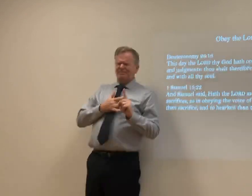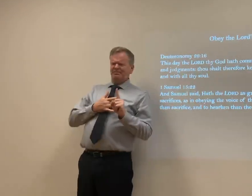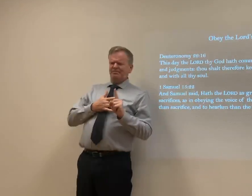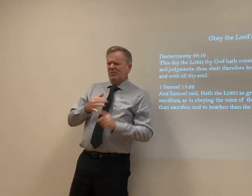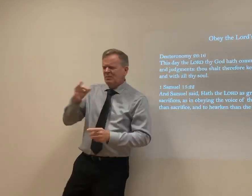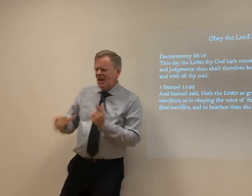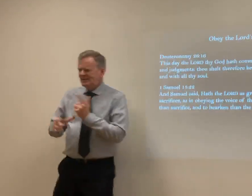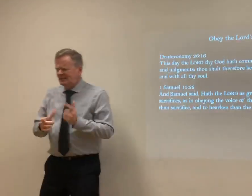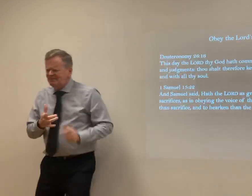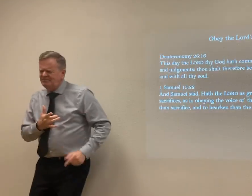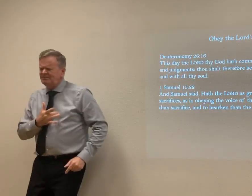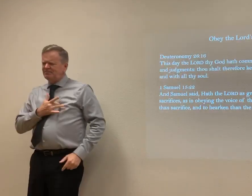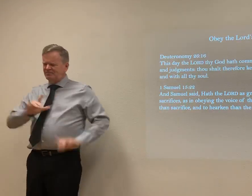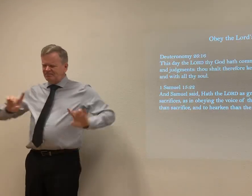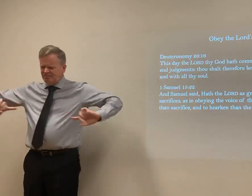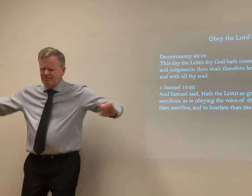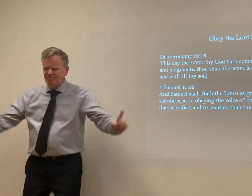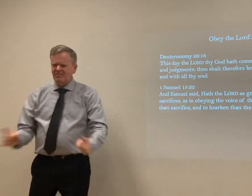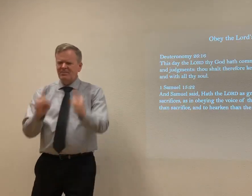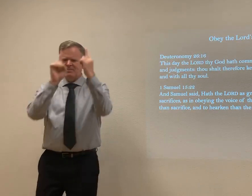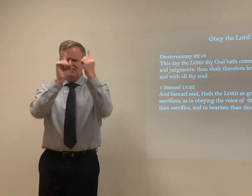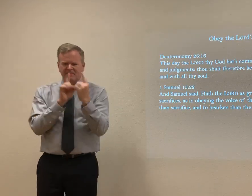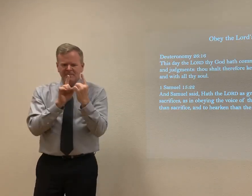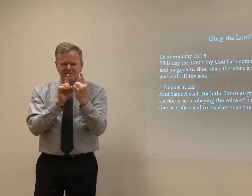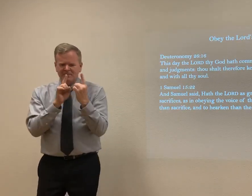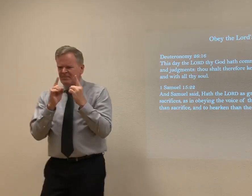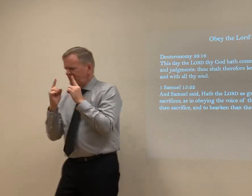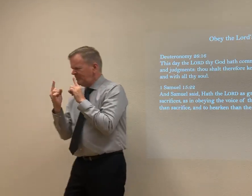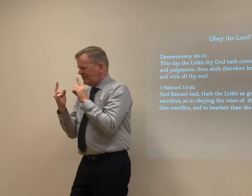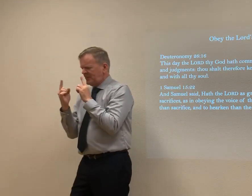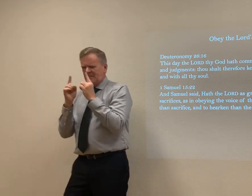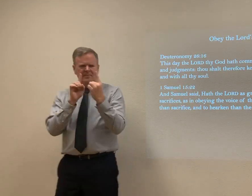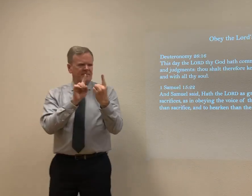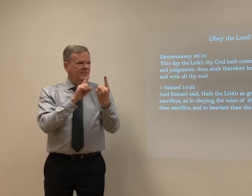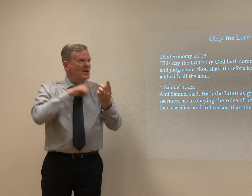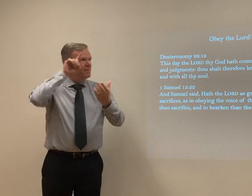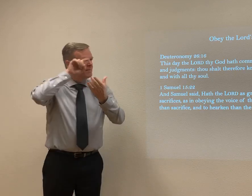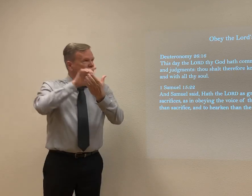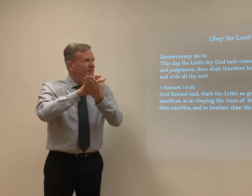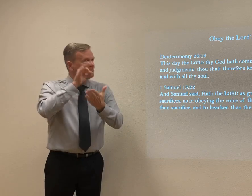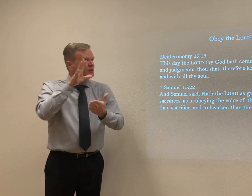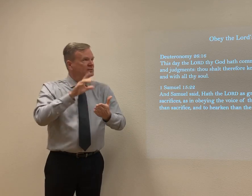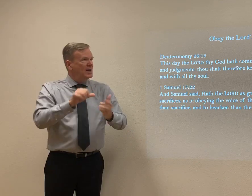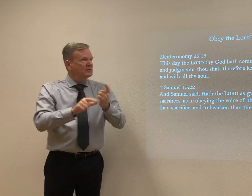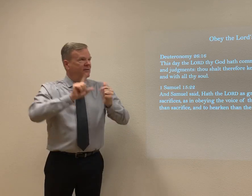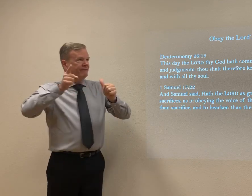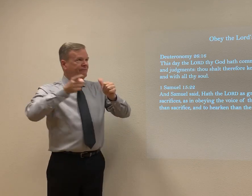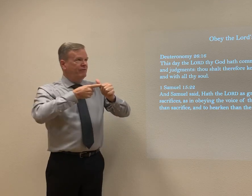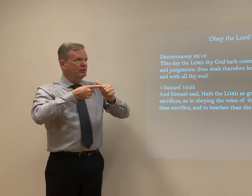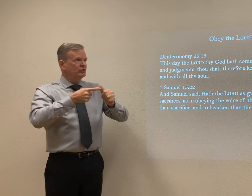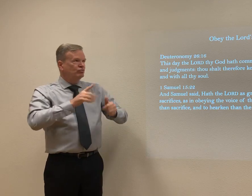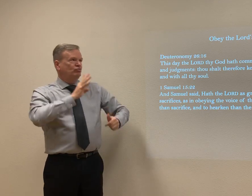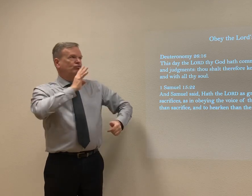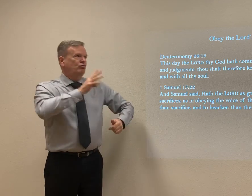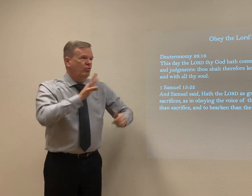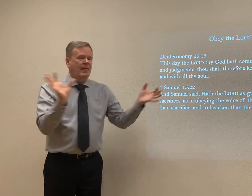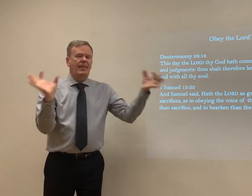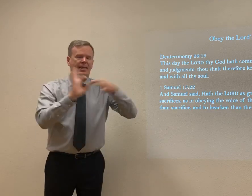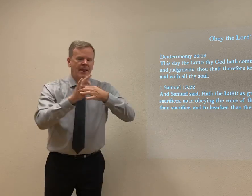The pastor feels, hey, I need to tell the pastor's assistant about God's calling on him. And the pastor's assistant says, I need to talk to my pastor about God's calling on me. I think, if I remember the